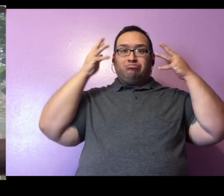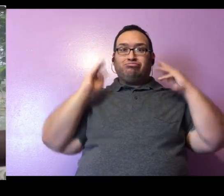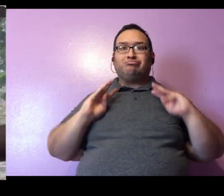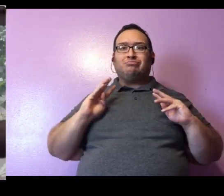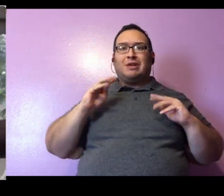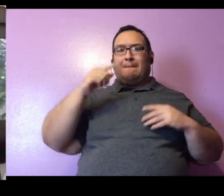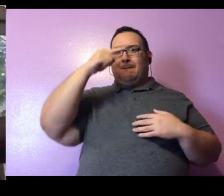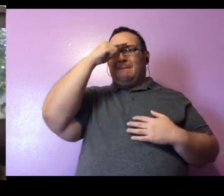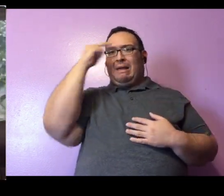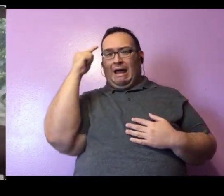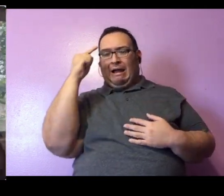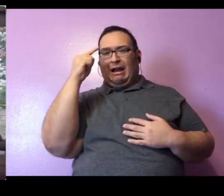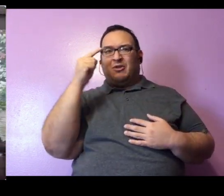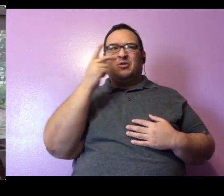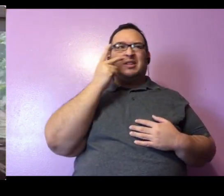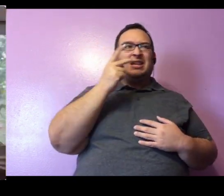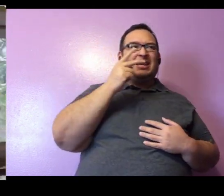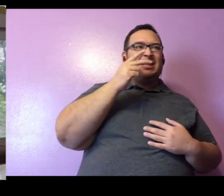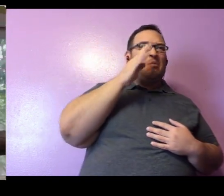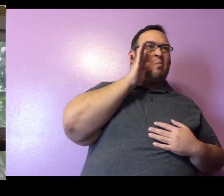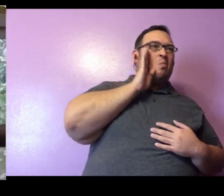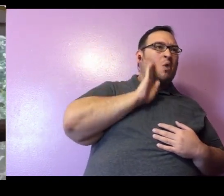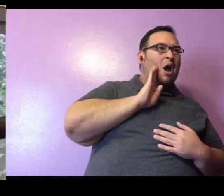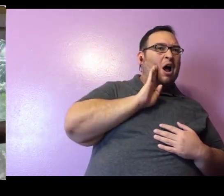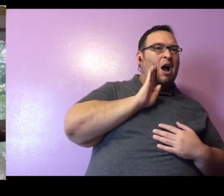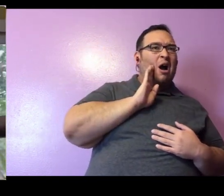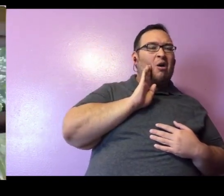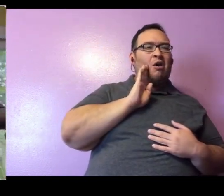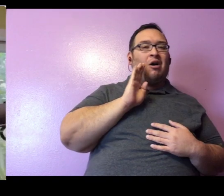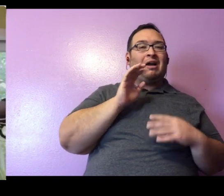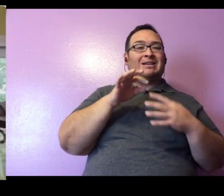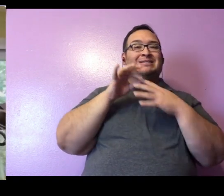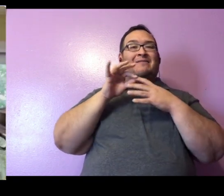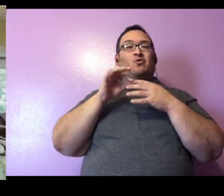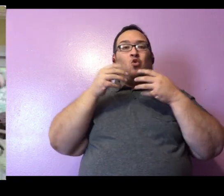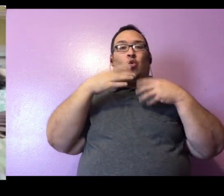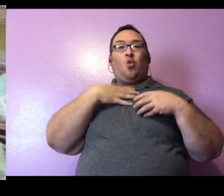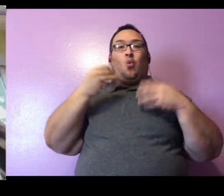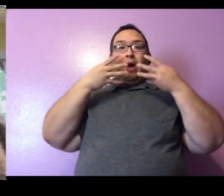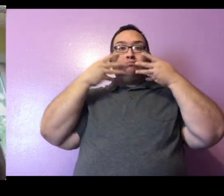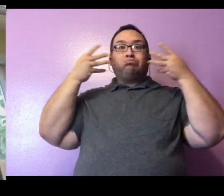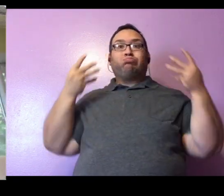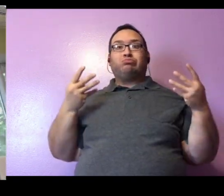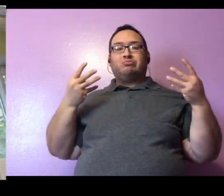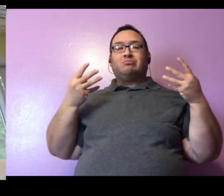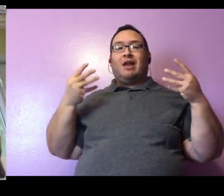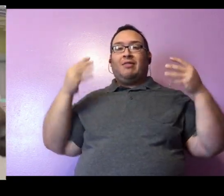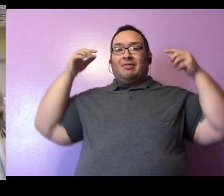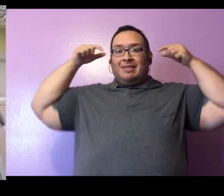blondish, brownish fur, they're all black except for those white, white whiskers and sometimes those white markings on their ears.